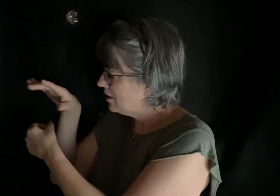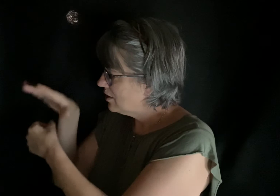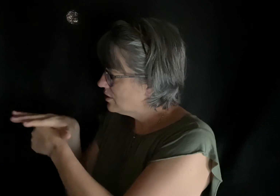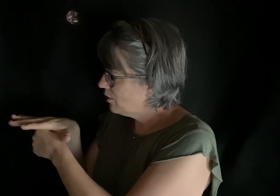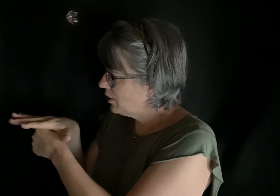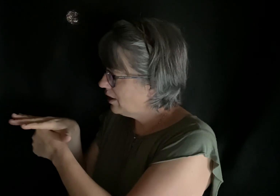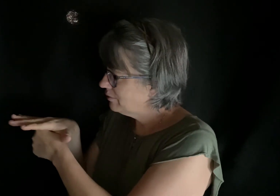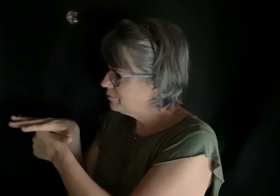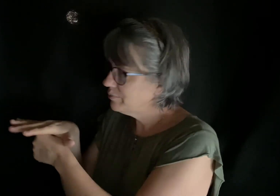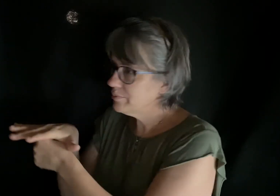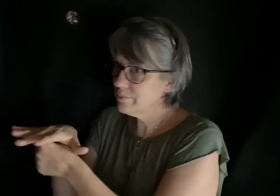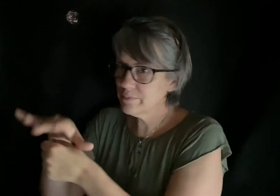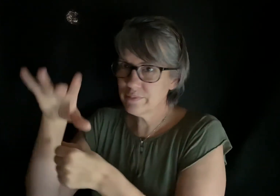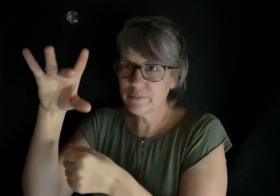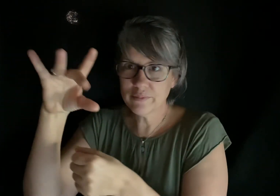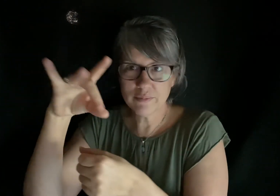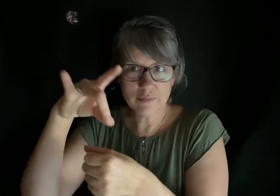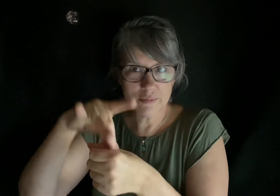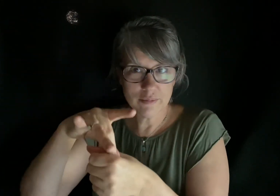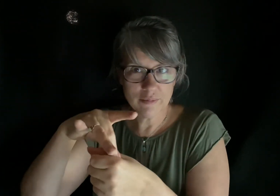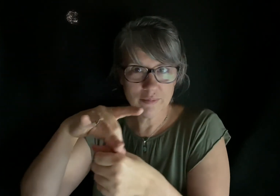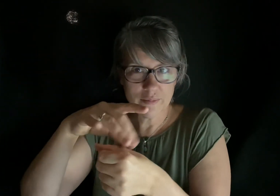Soda. Soda.